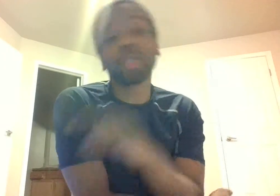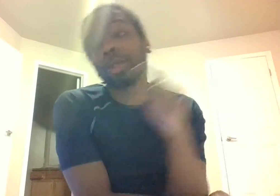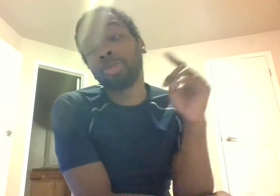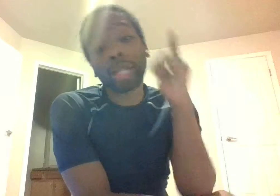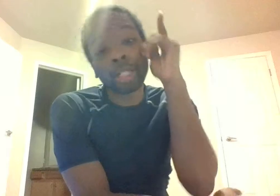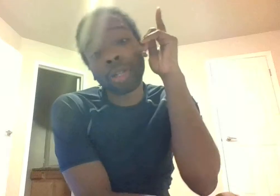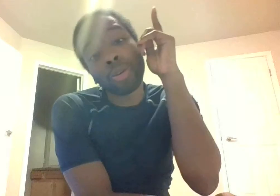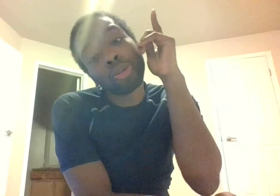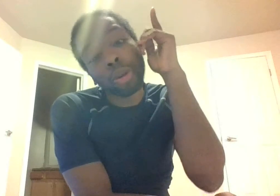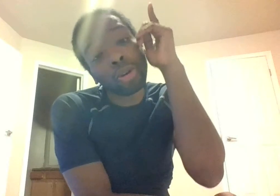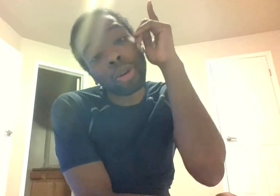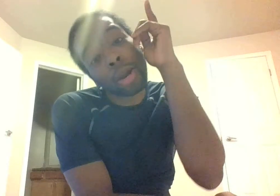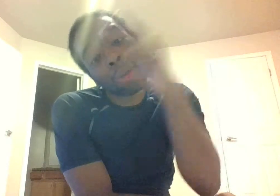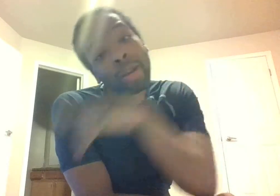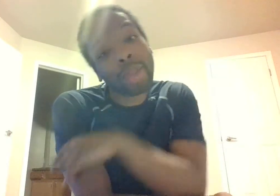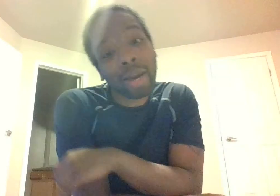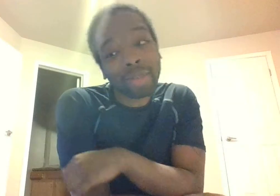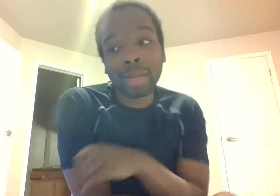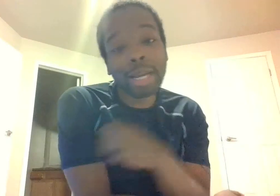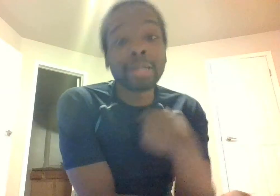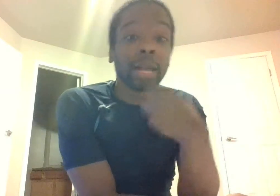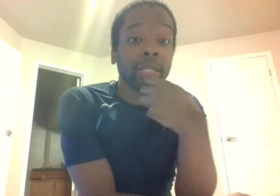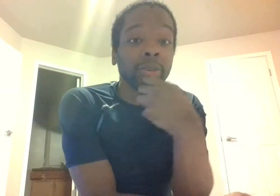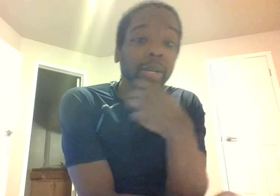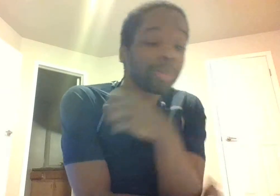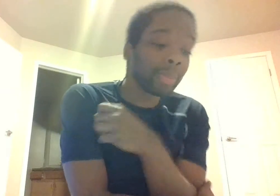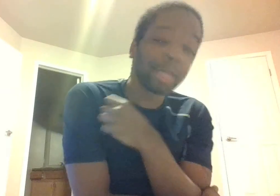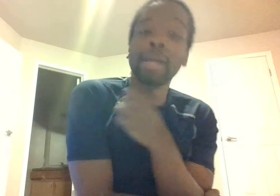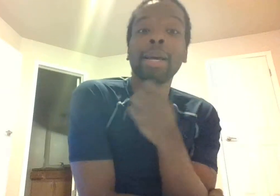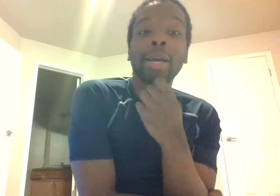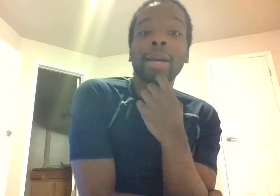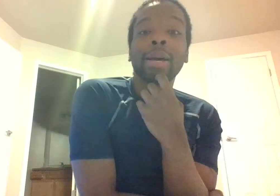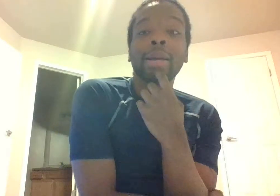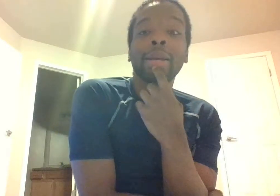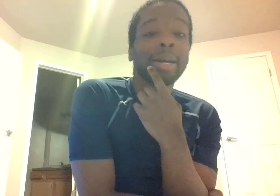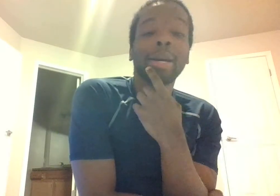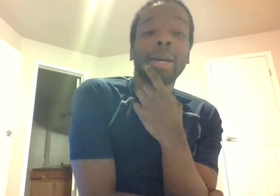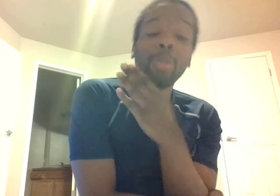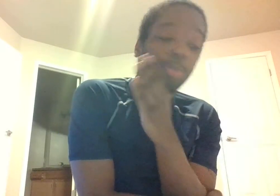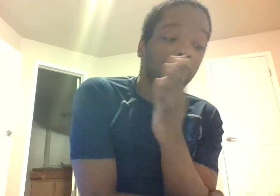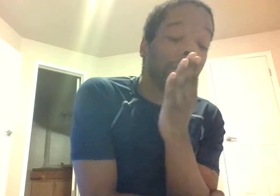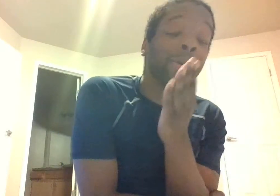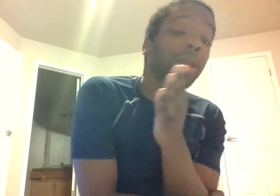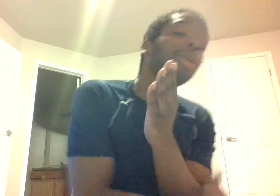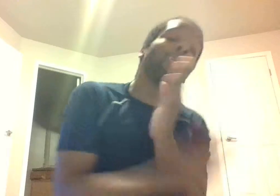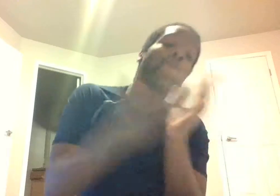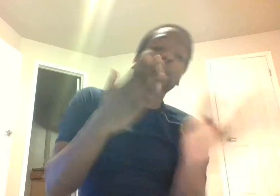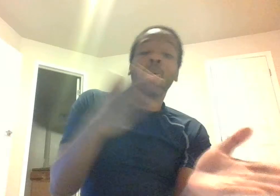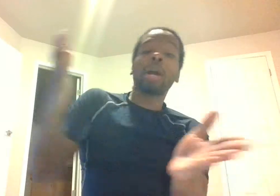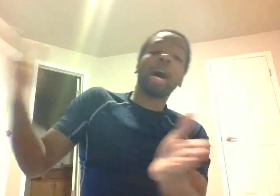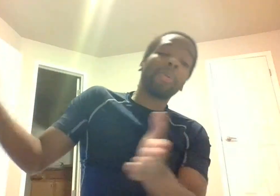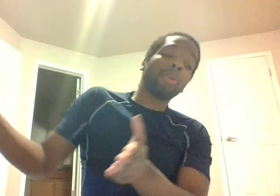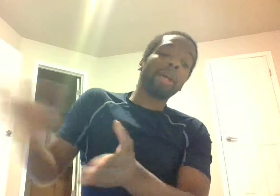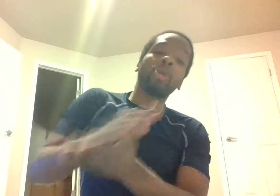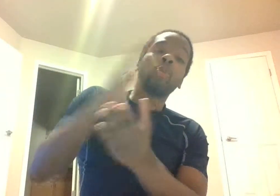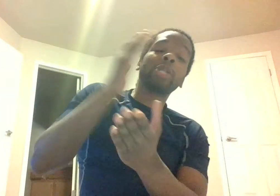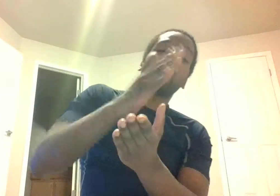especially someone who don't know how to read their mouths that just me but anyway wastewater operating wastewater